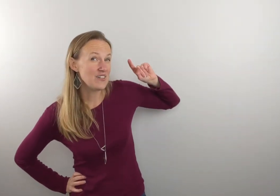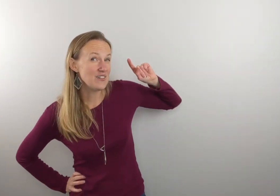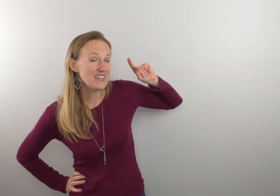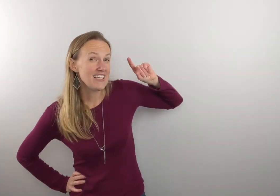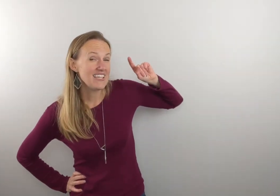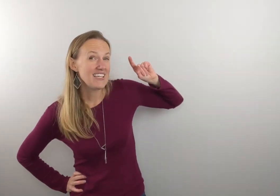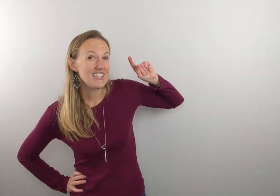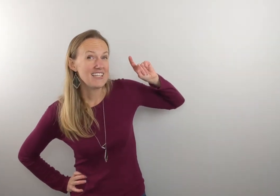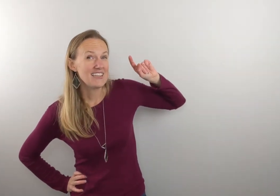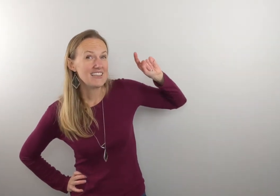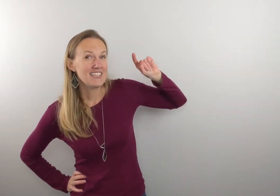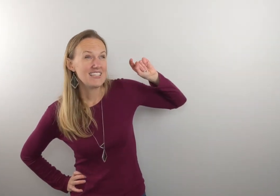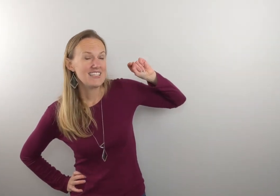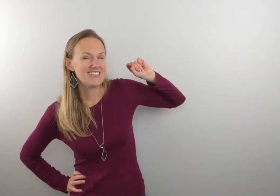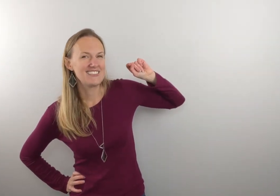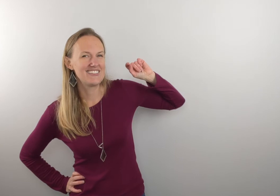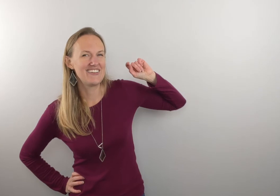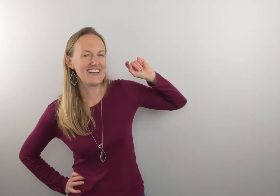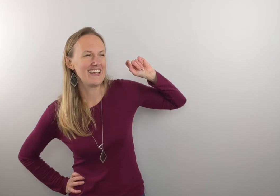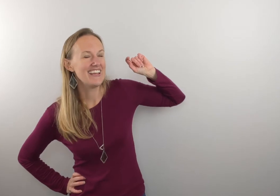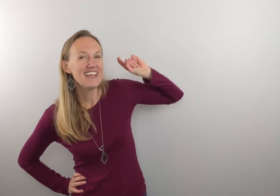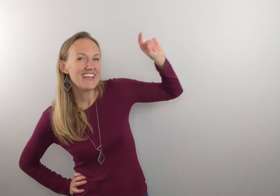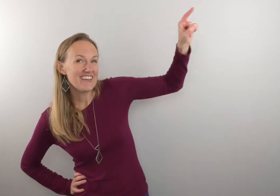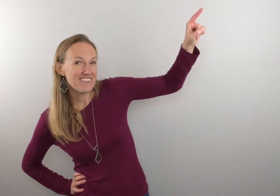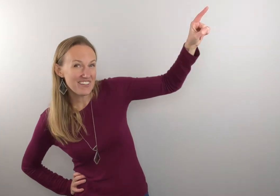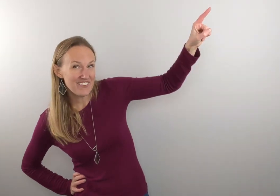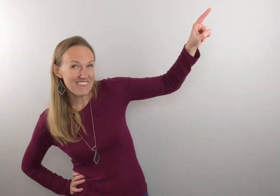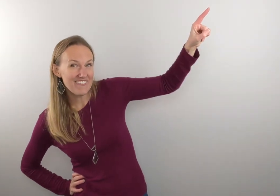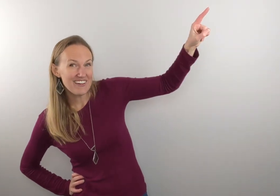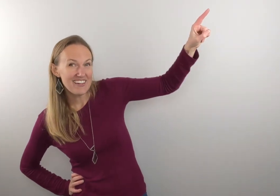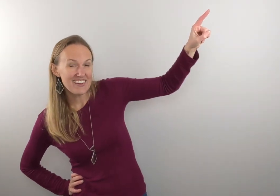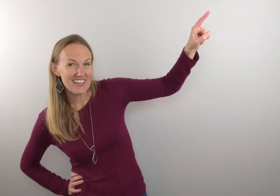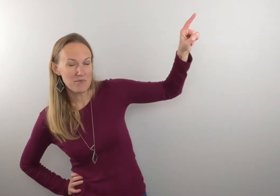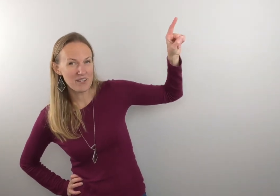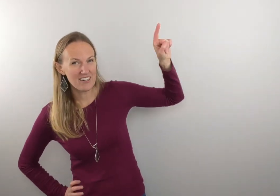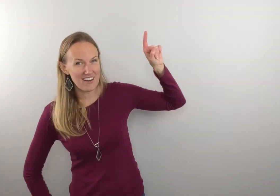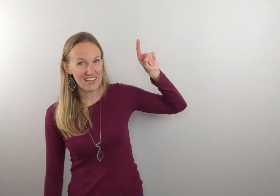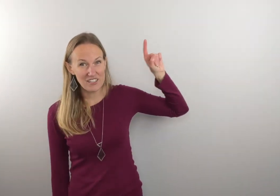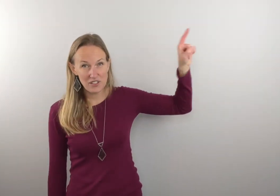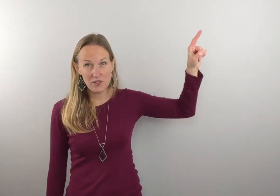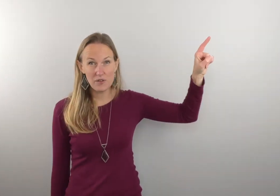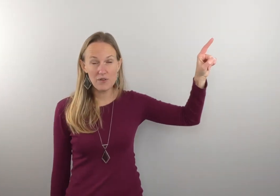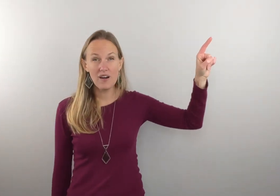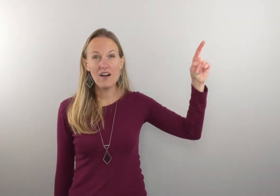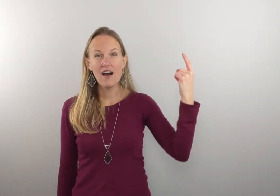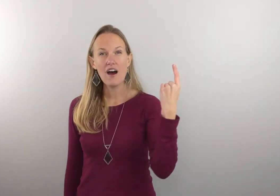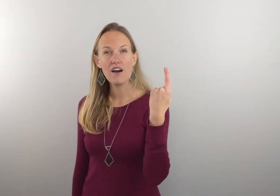sorry if you okay point in God you are